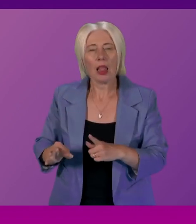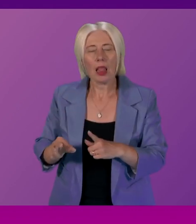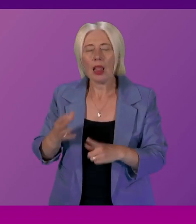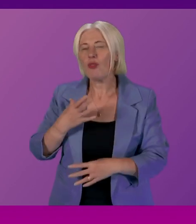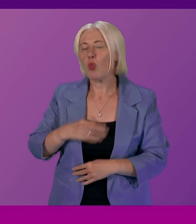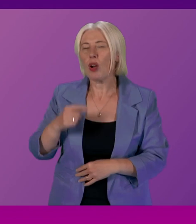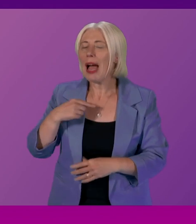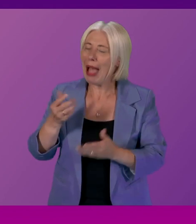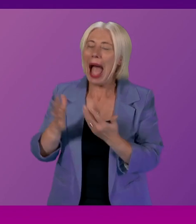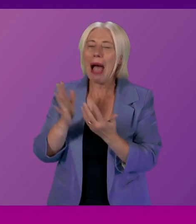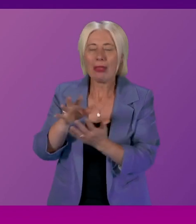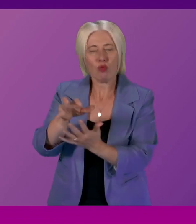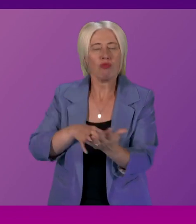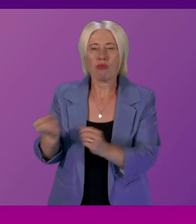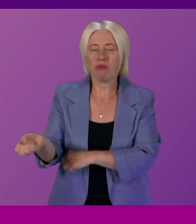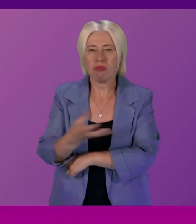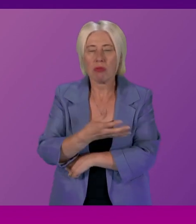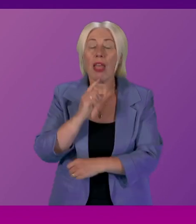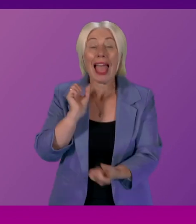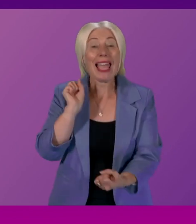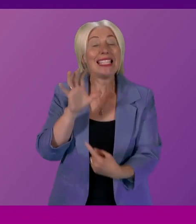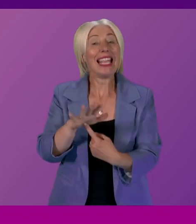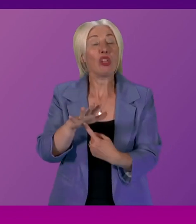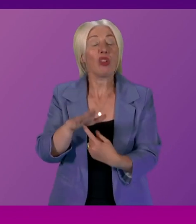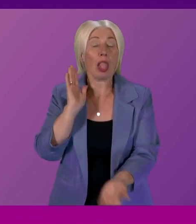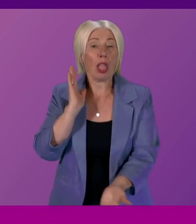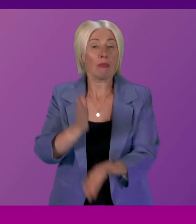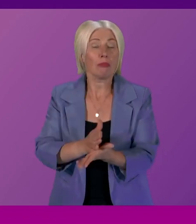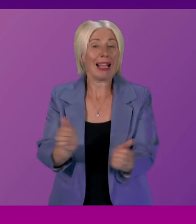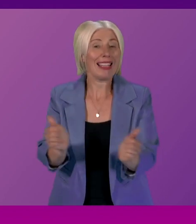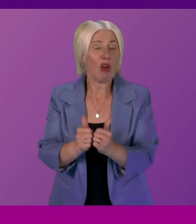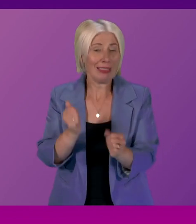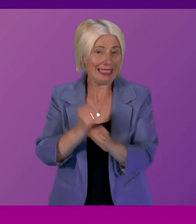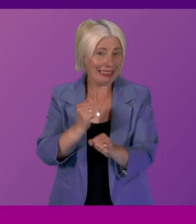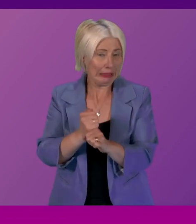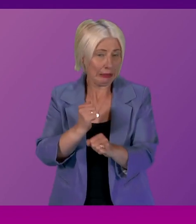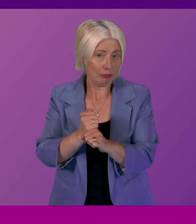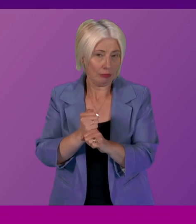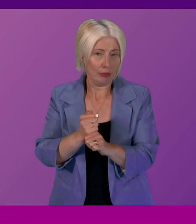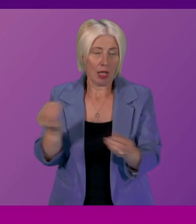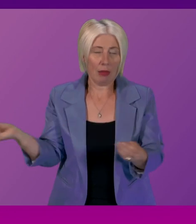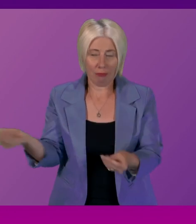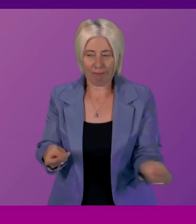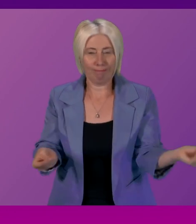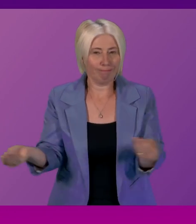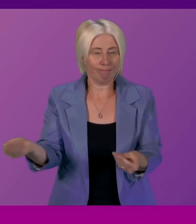receive the essentials guarantee is an idea that's been brought forward by a number of anti-poverty